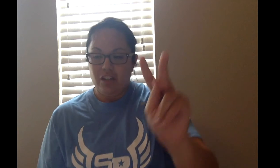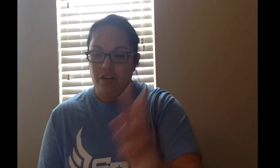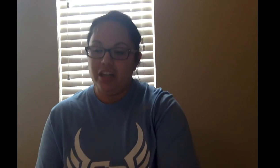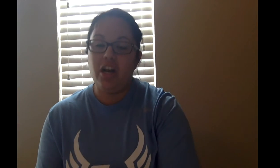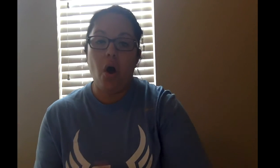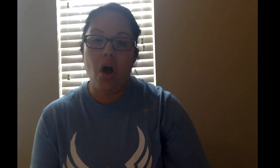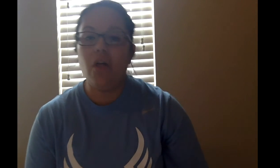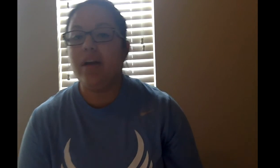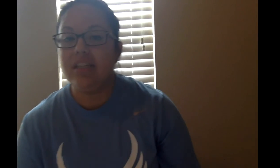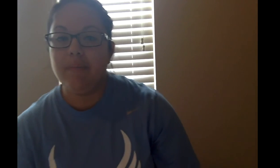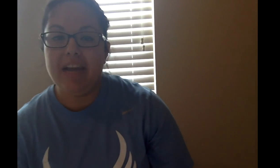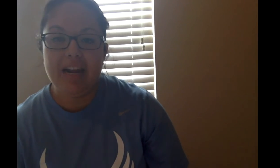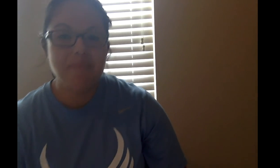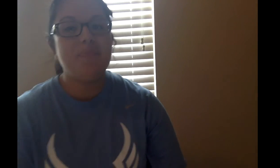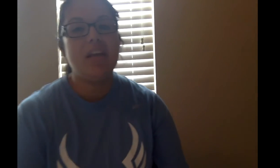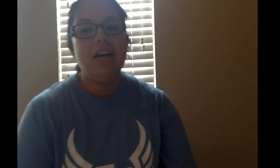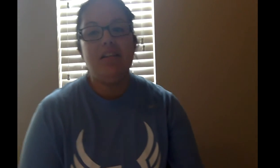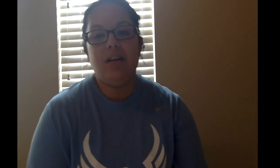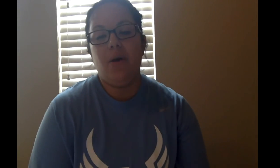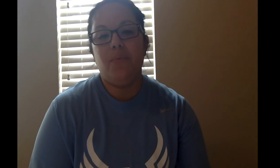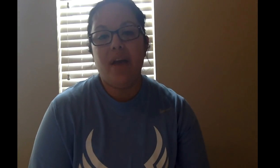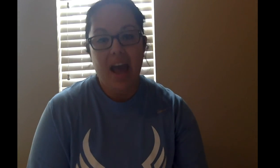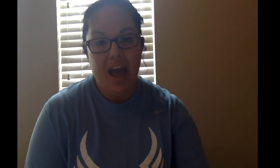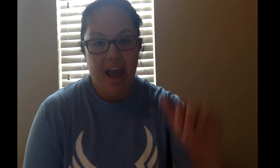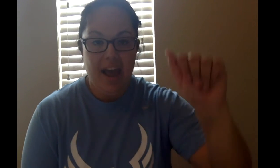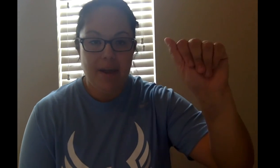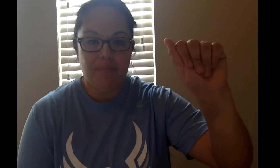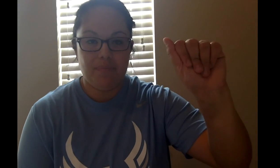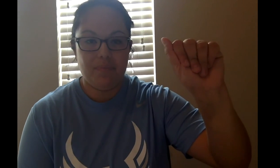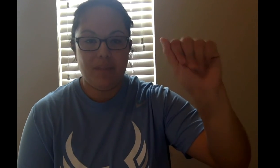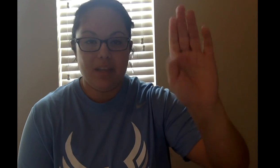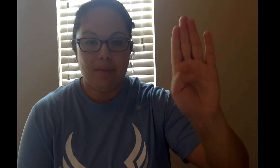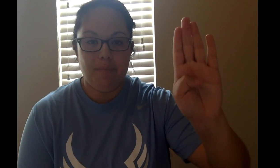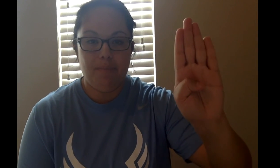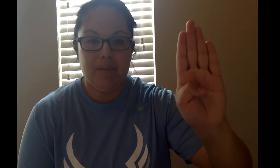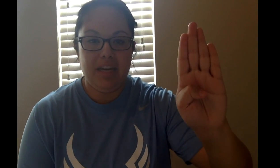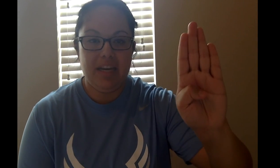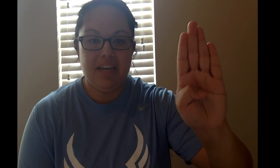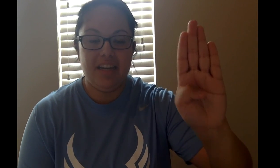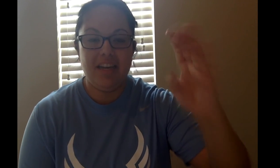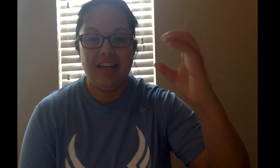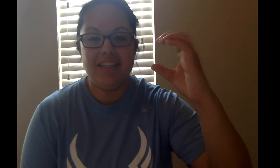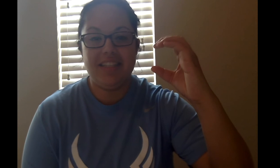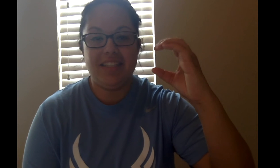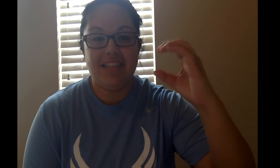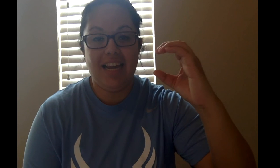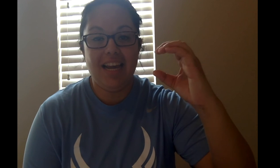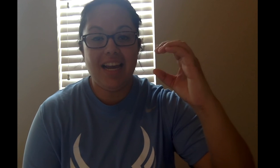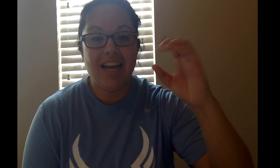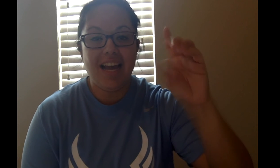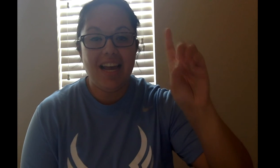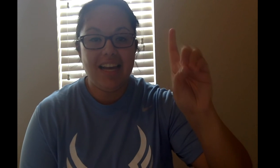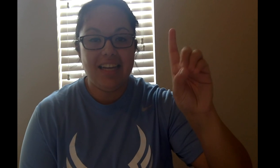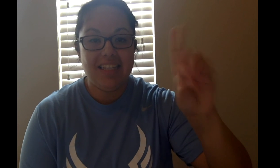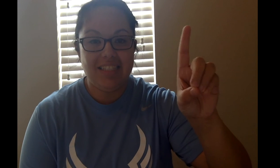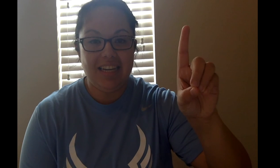So we're going to go all the way to the beginning. So A, B, C, D,